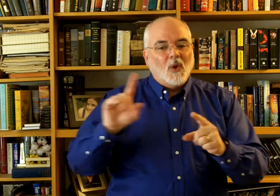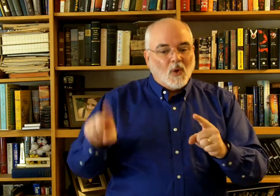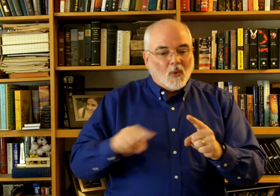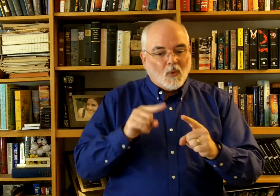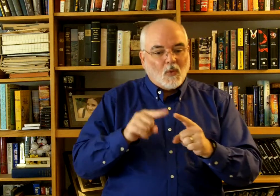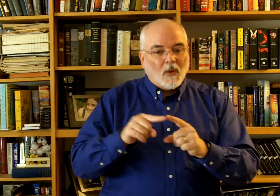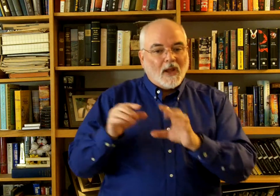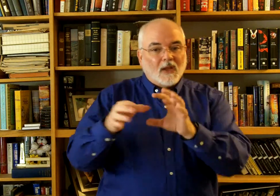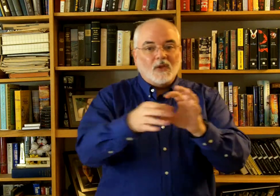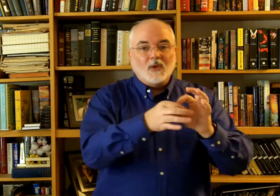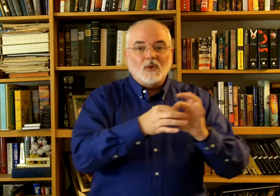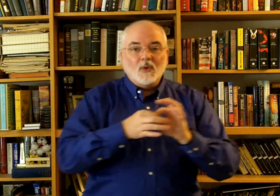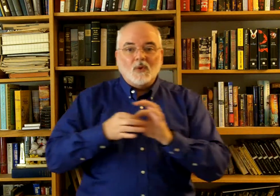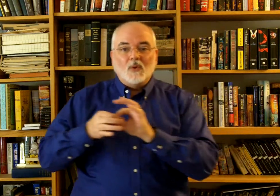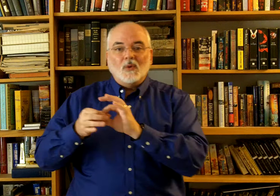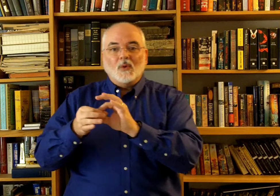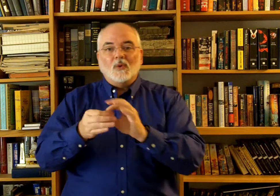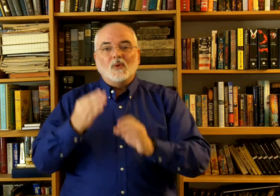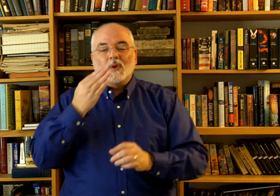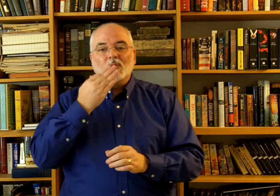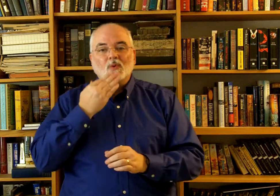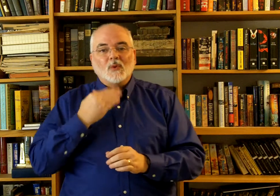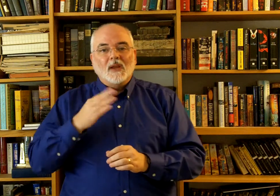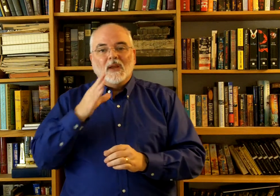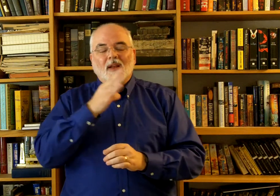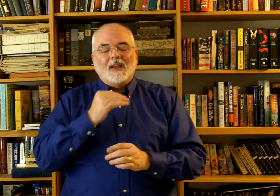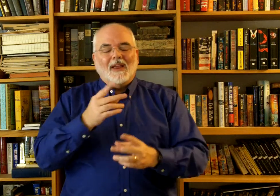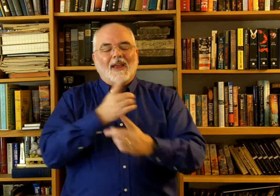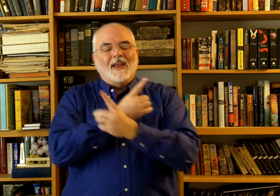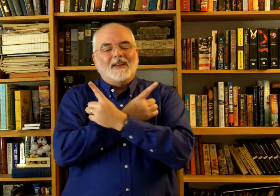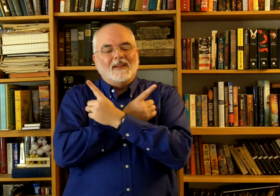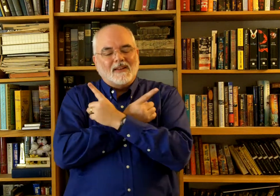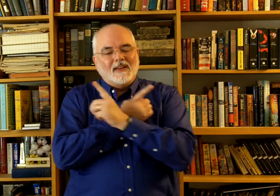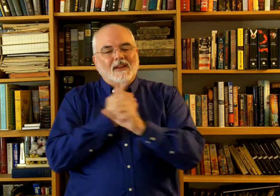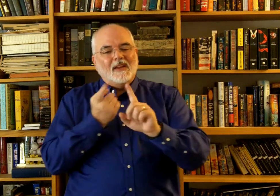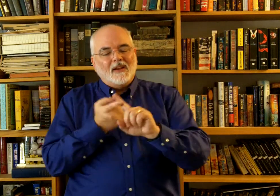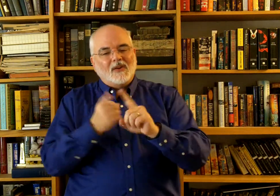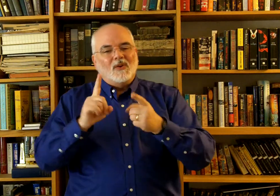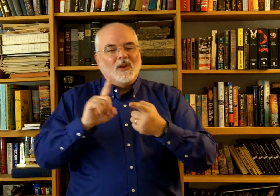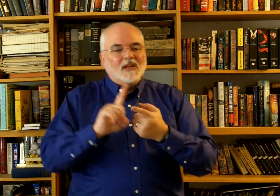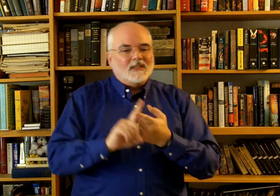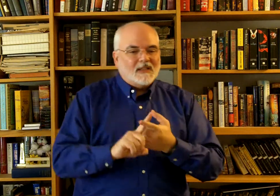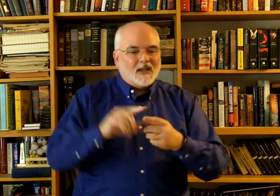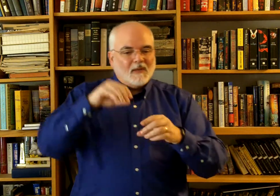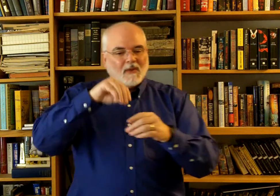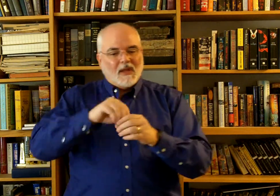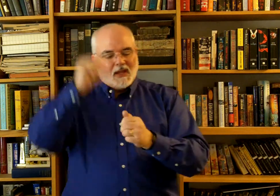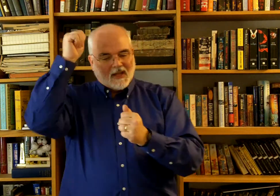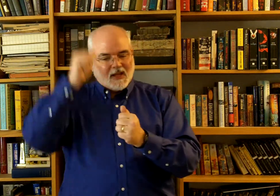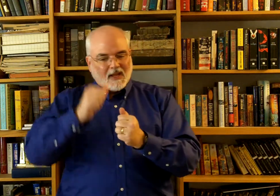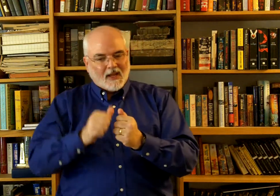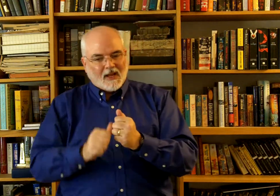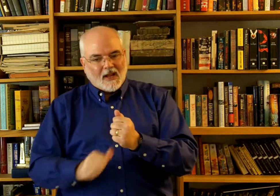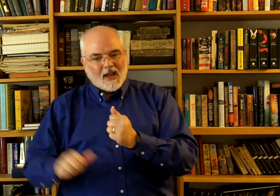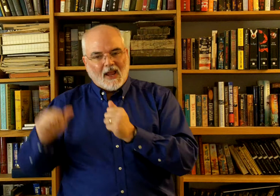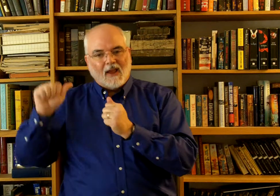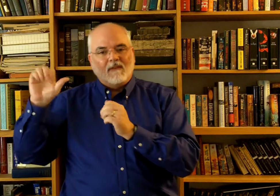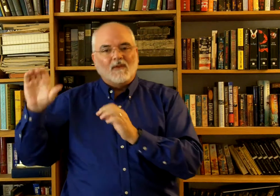when union sweet and dear esteem in every